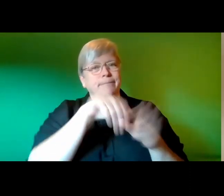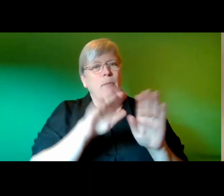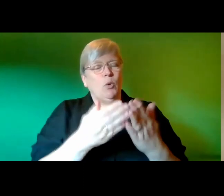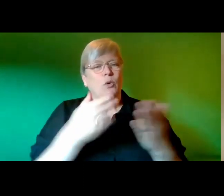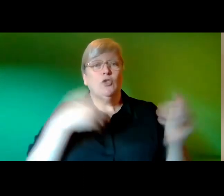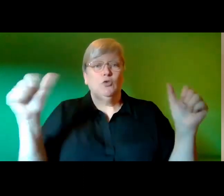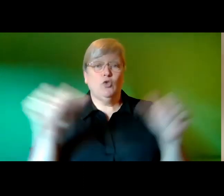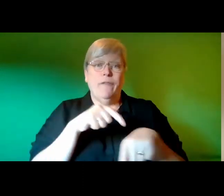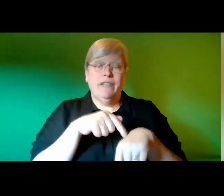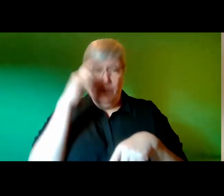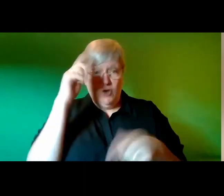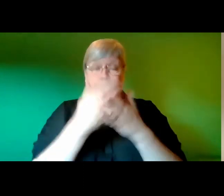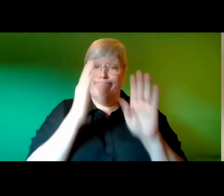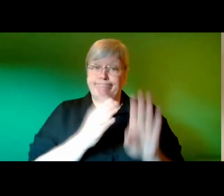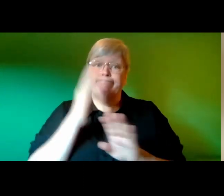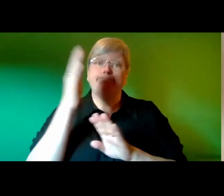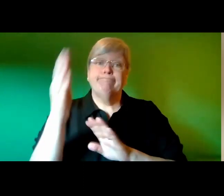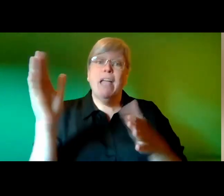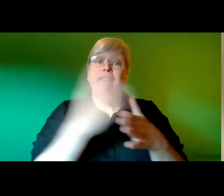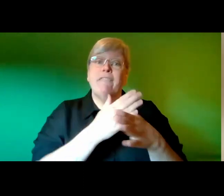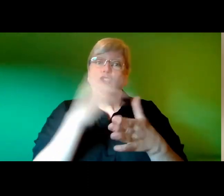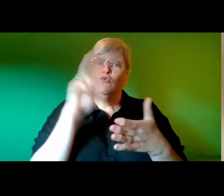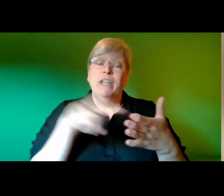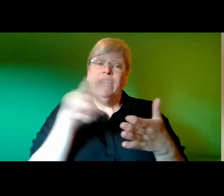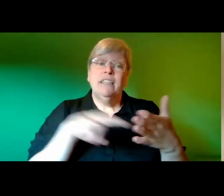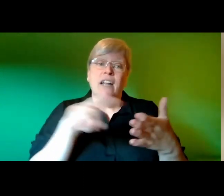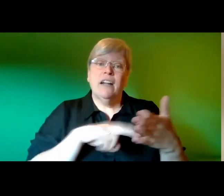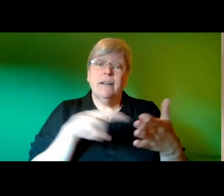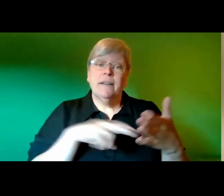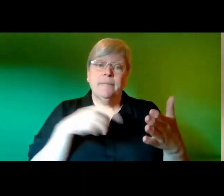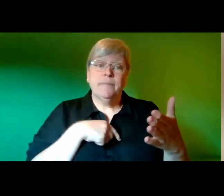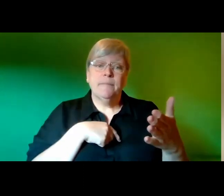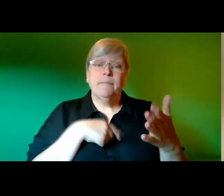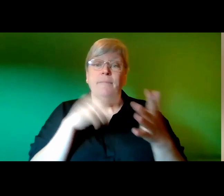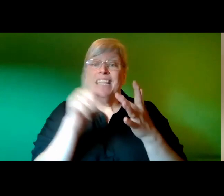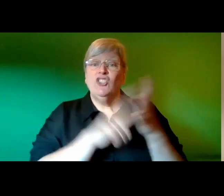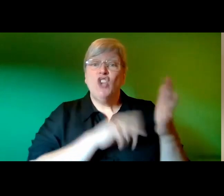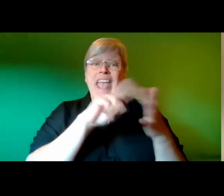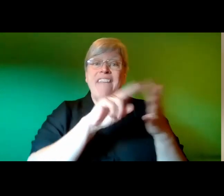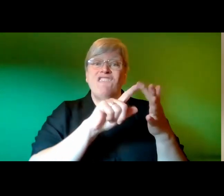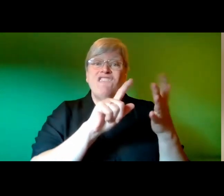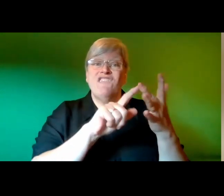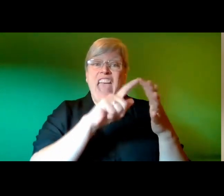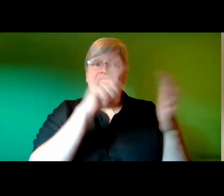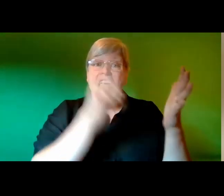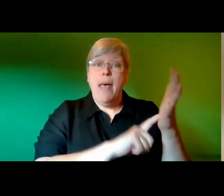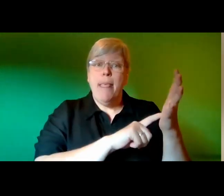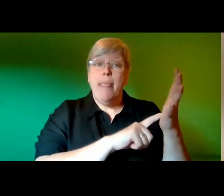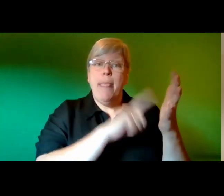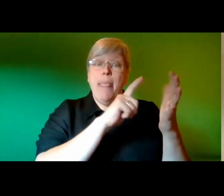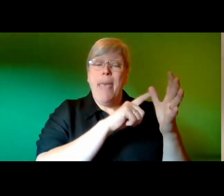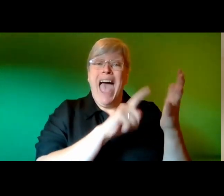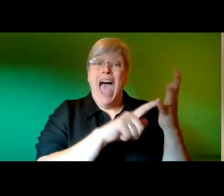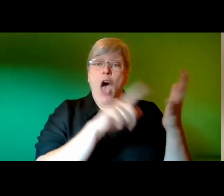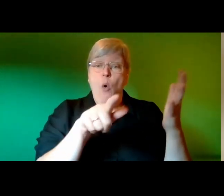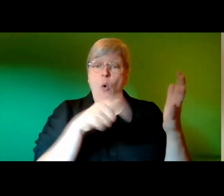let's get straight to it um our first reader today is Giafei Lau um and she's got a wonderful